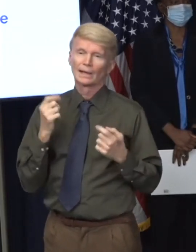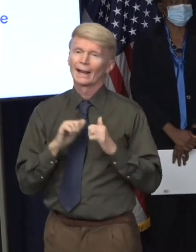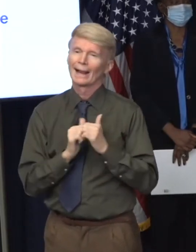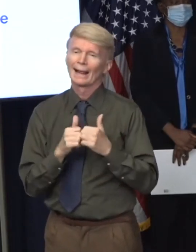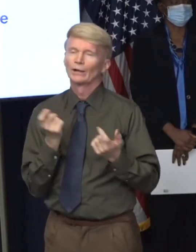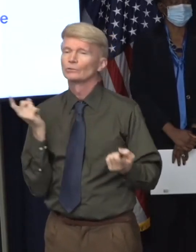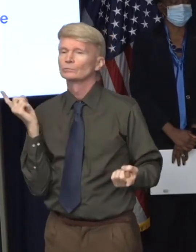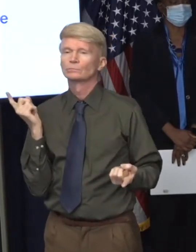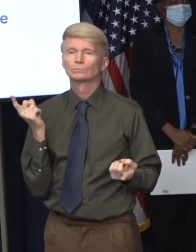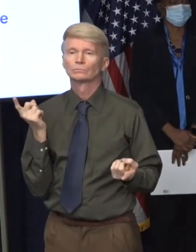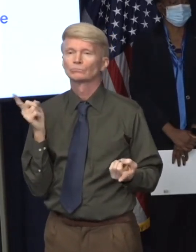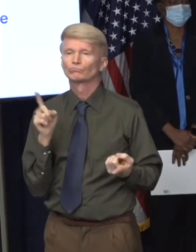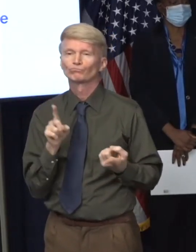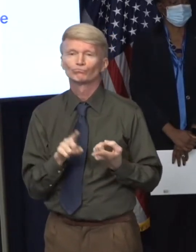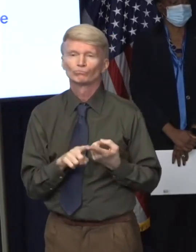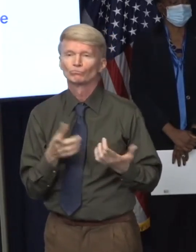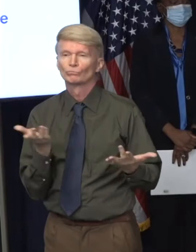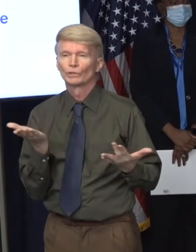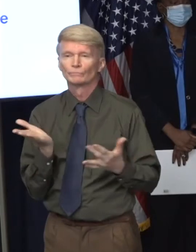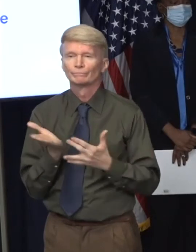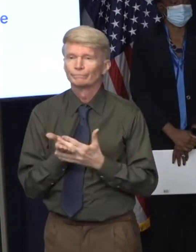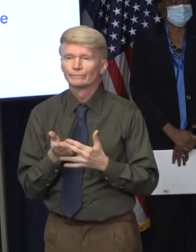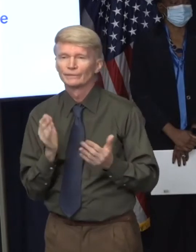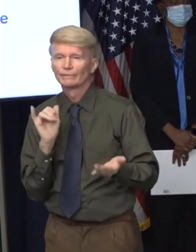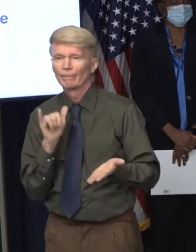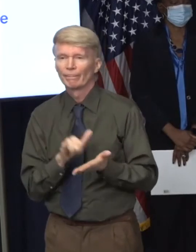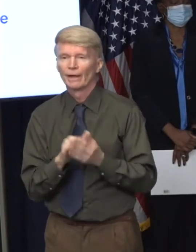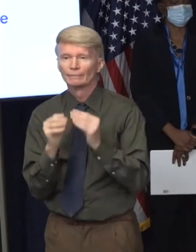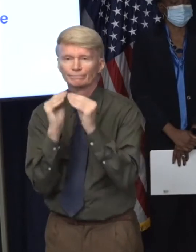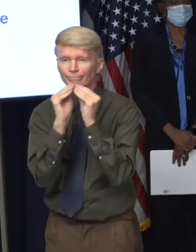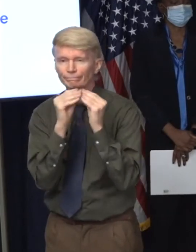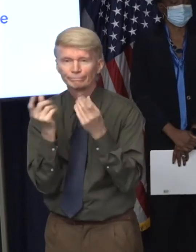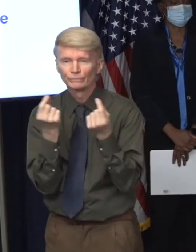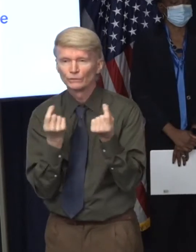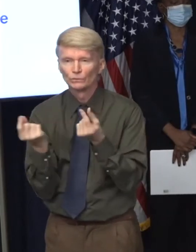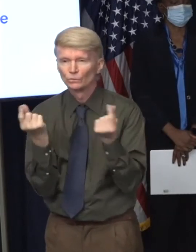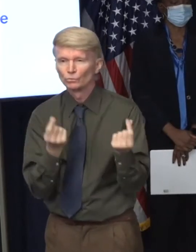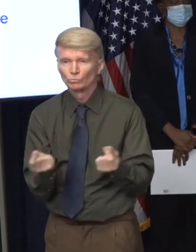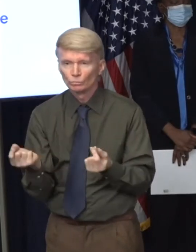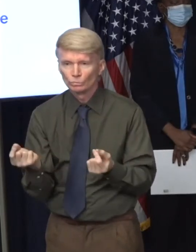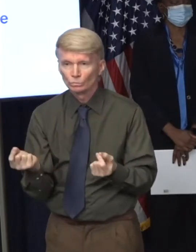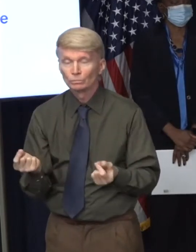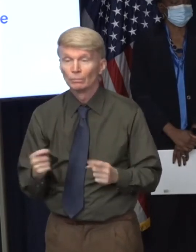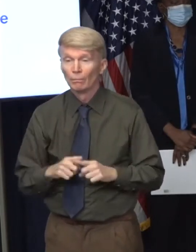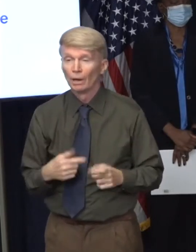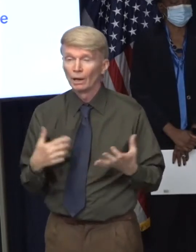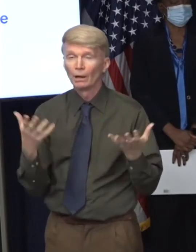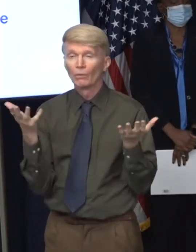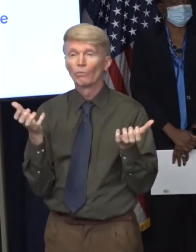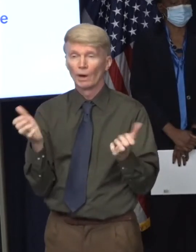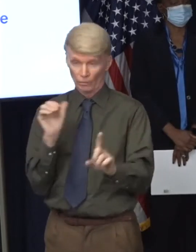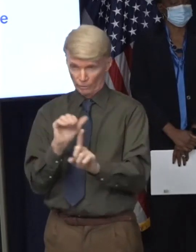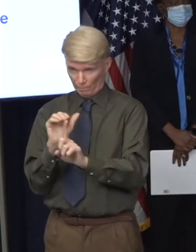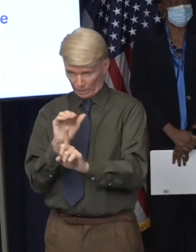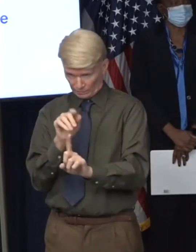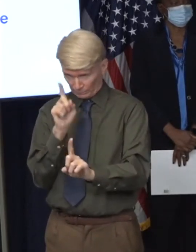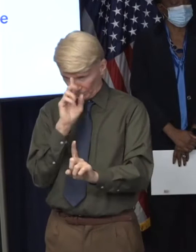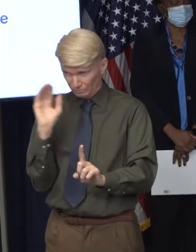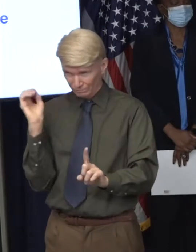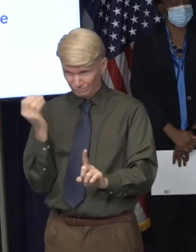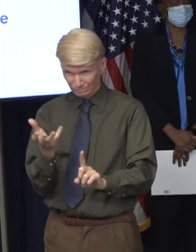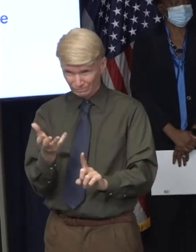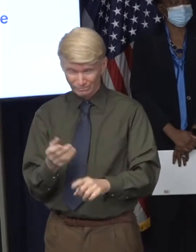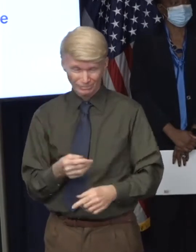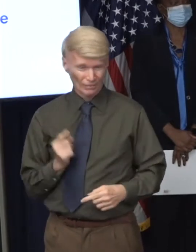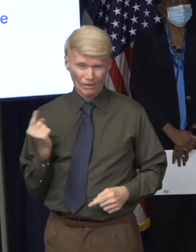on the website for resurgence mitigations, there are other things that we can do. But I also want to remind everybody that it takes a couple